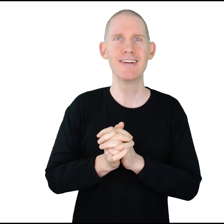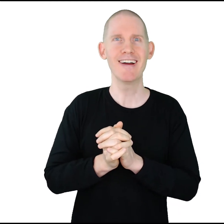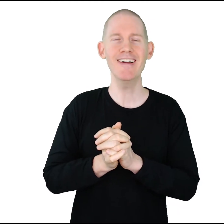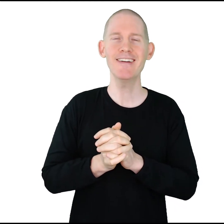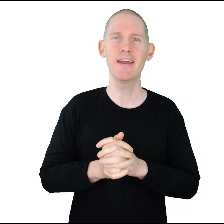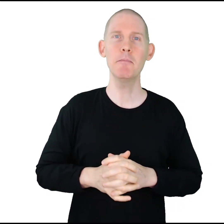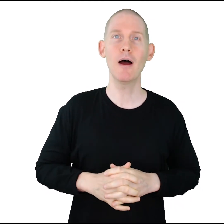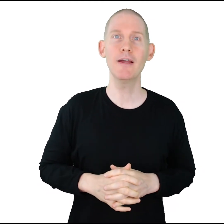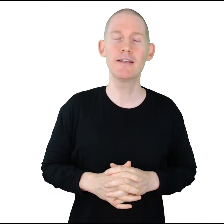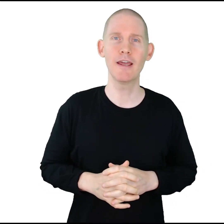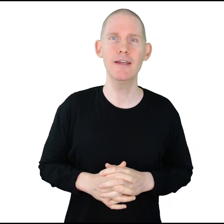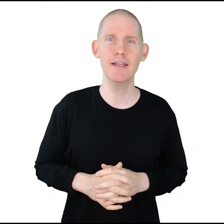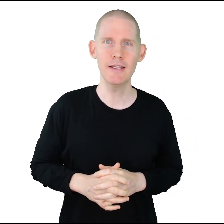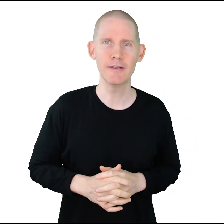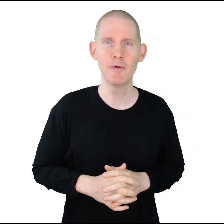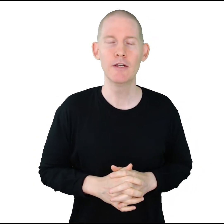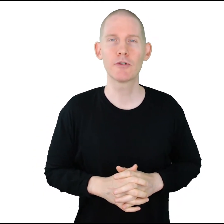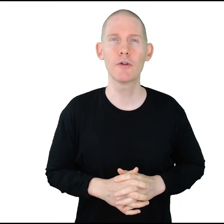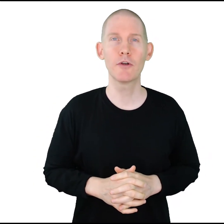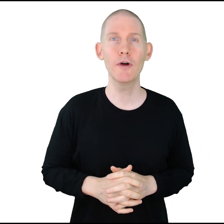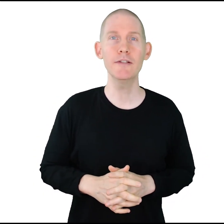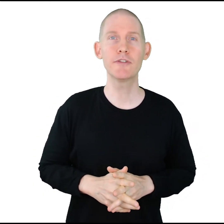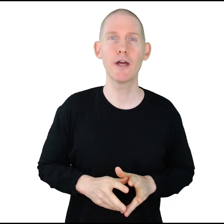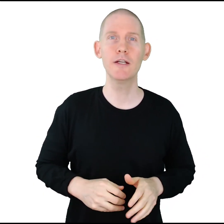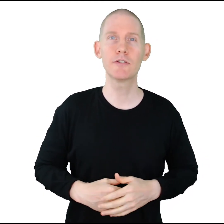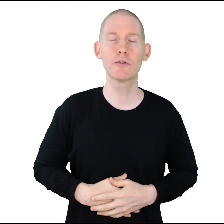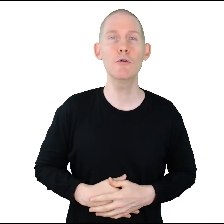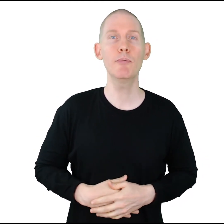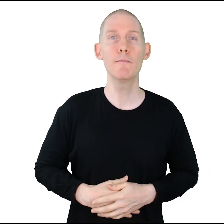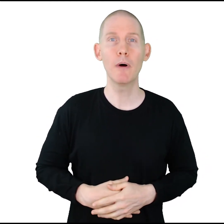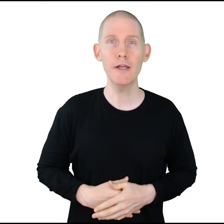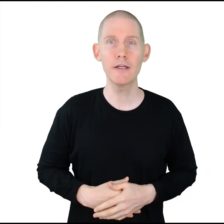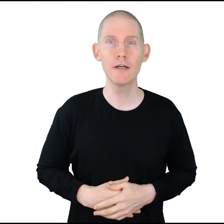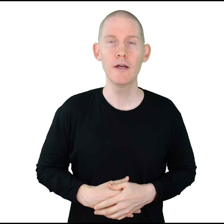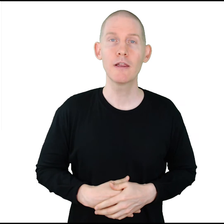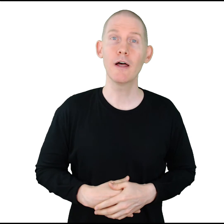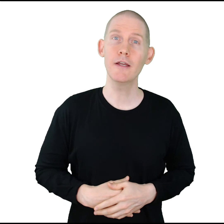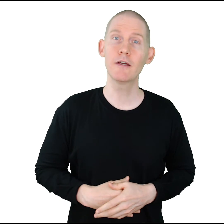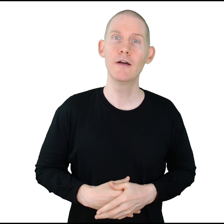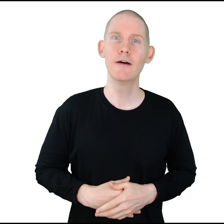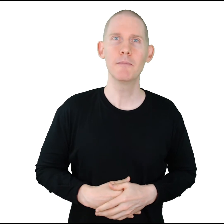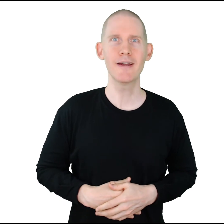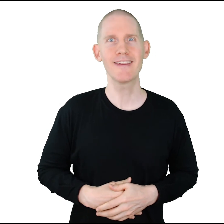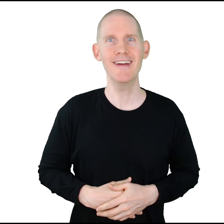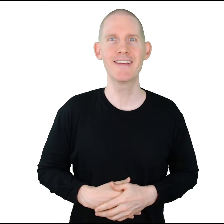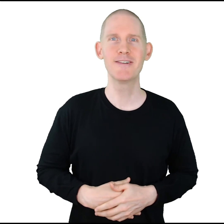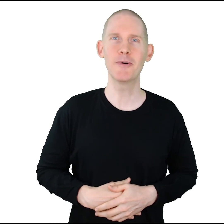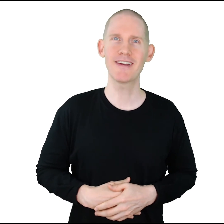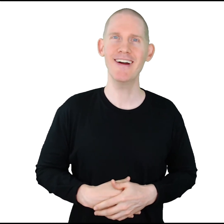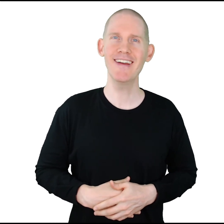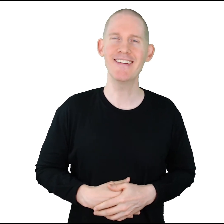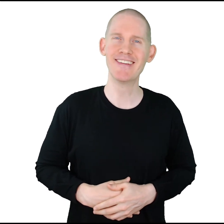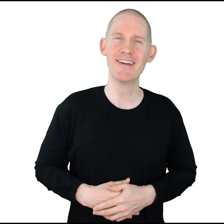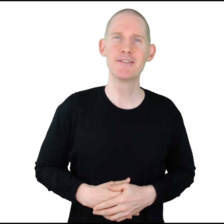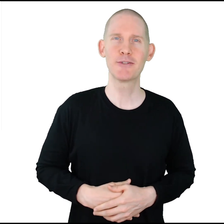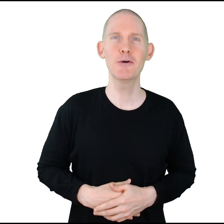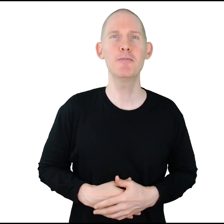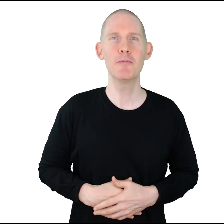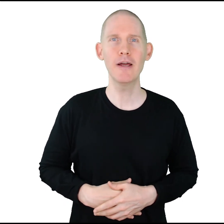Uh-huh. M-I-K-E. So go ahead and sign soup, Mike, like. Mike like. What kind? Soup. Mike